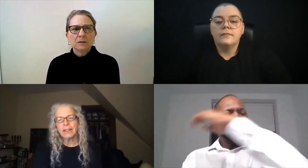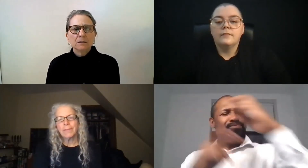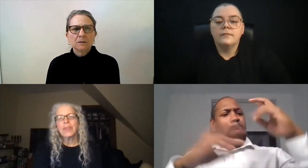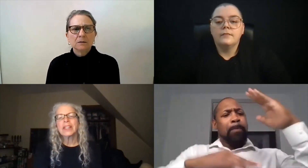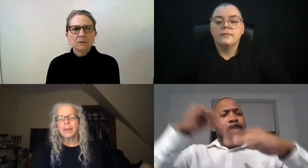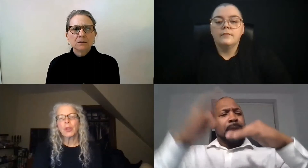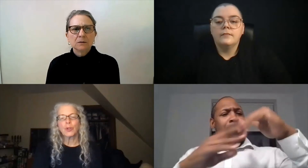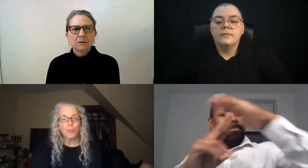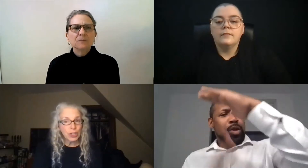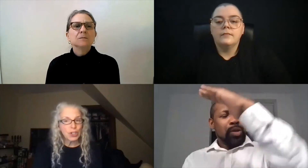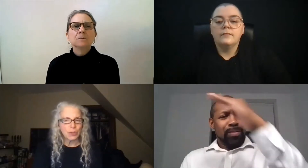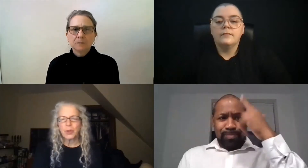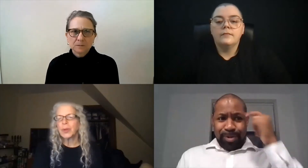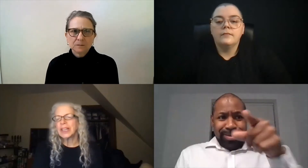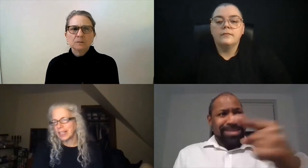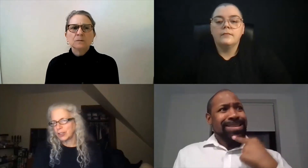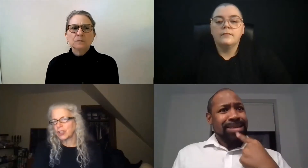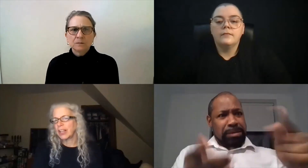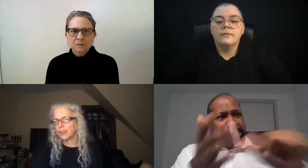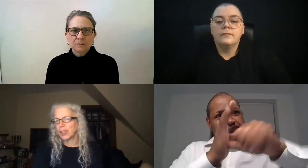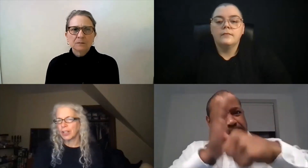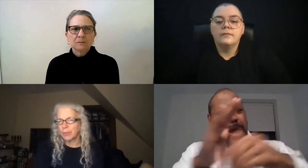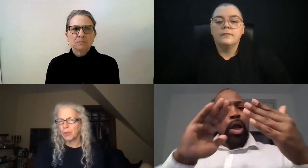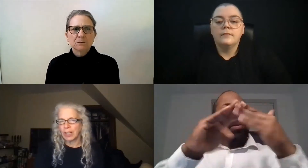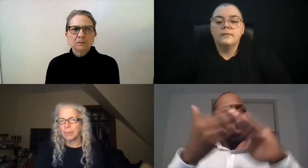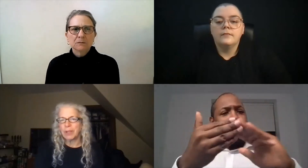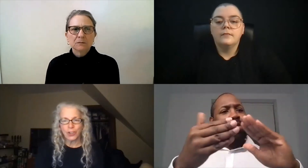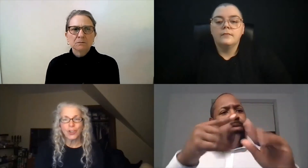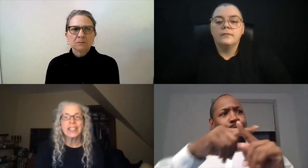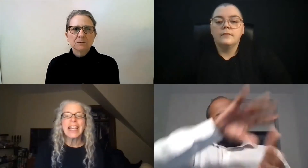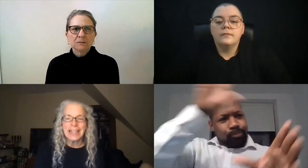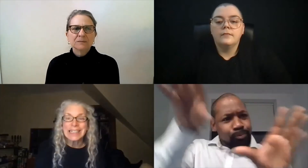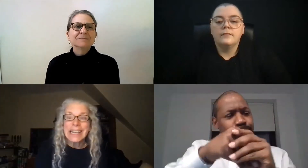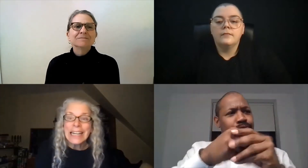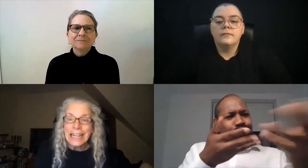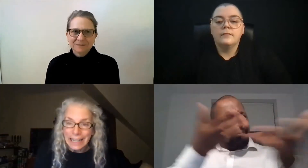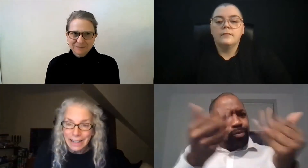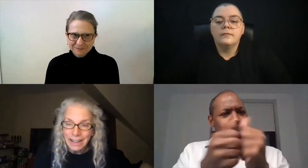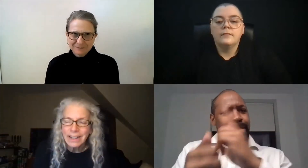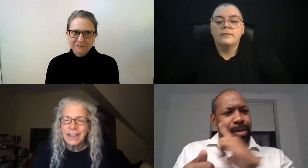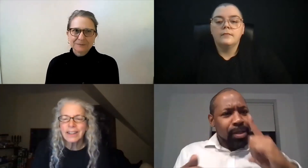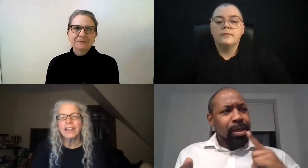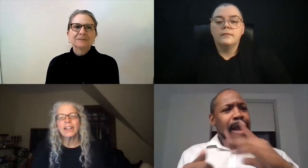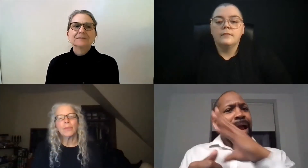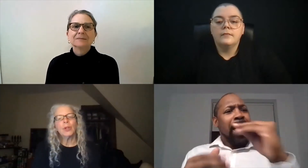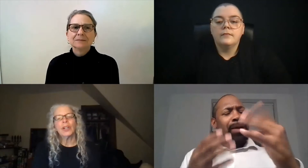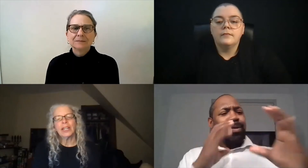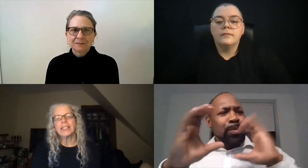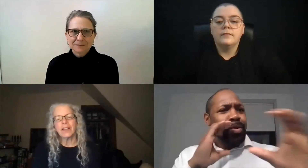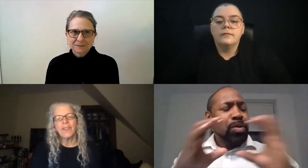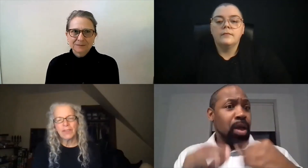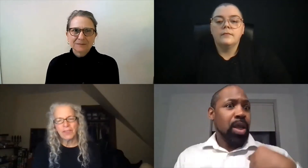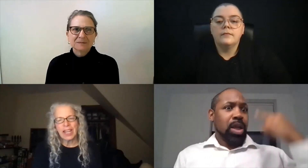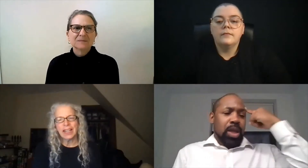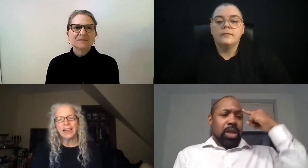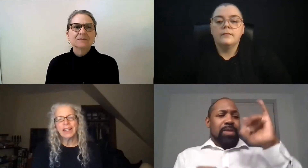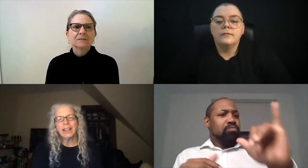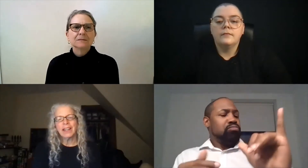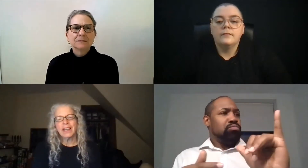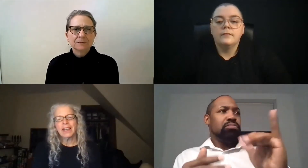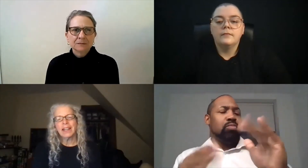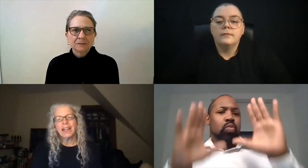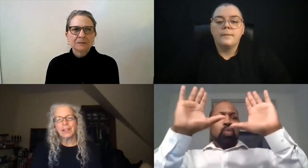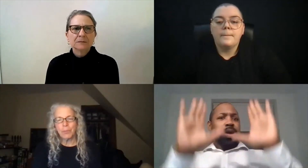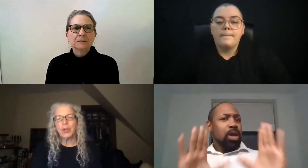some of those bridges between the legislators and the community. Because you're saying it's key that the community self-advocate